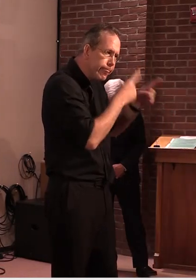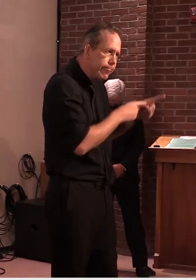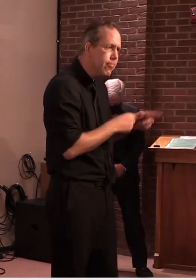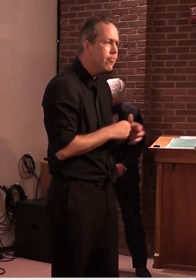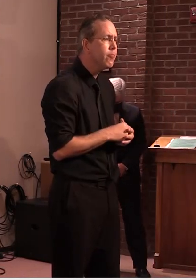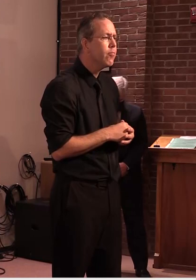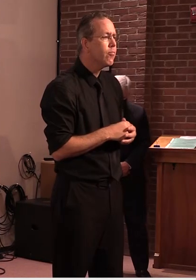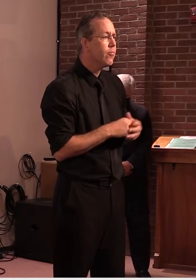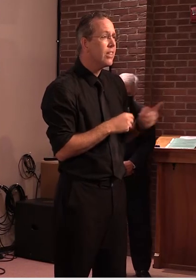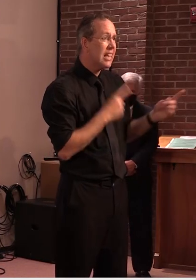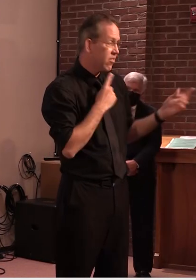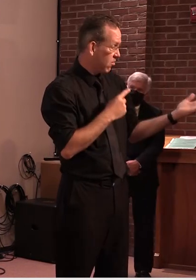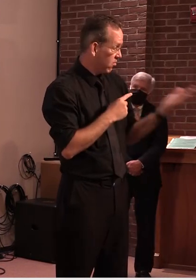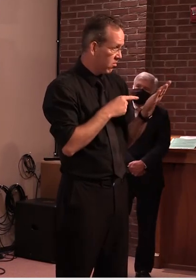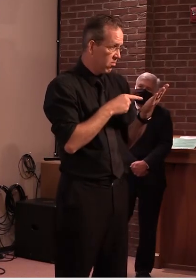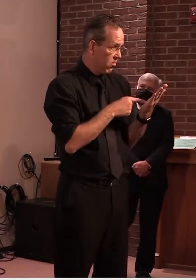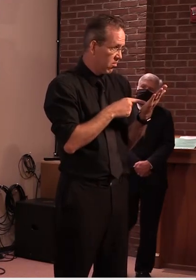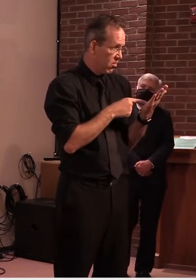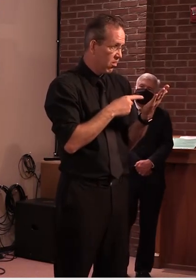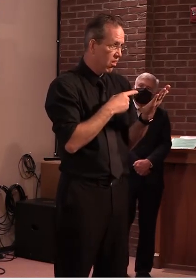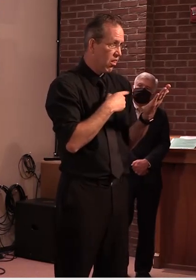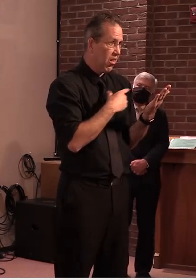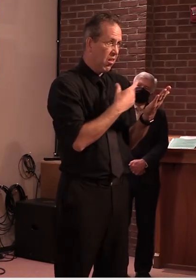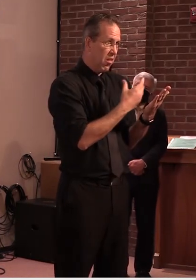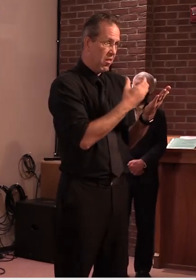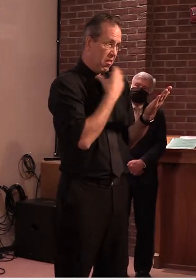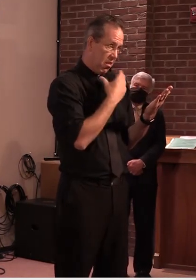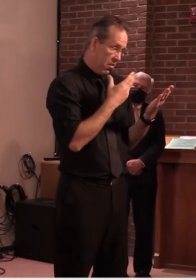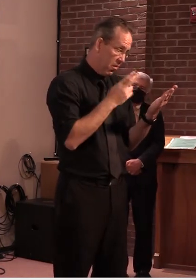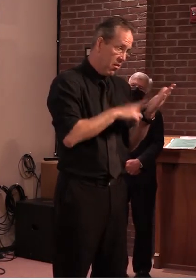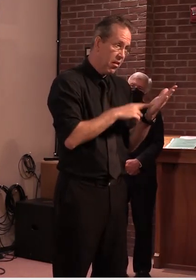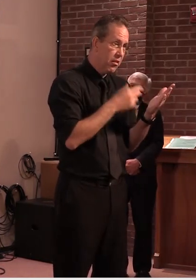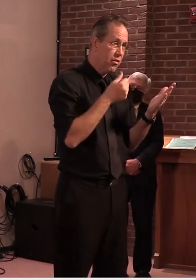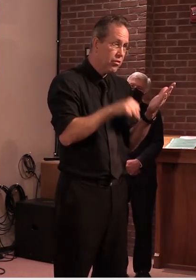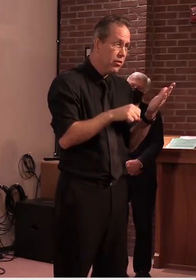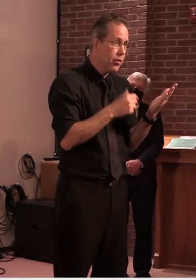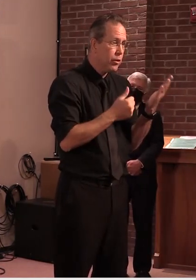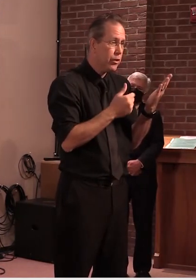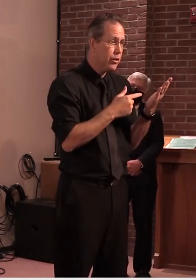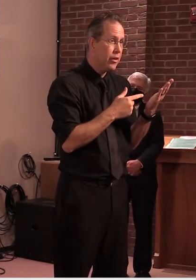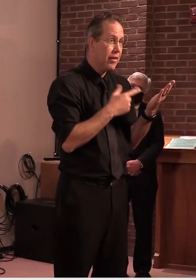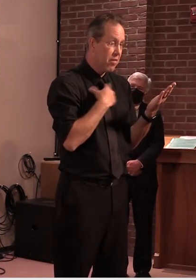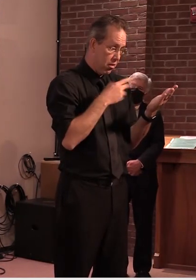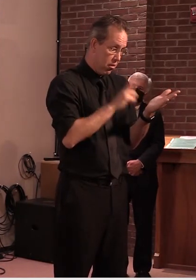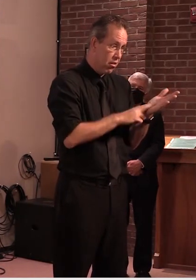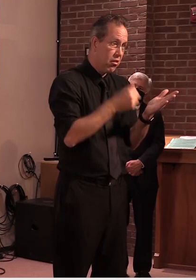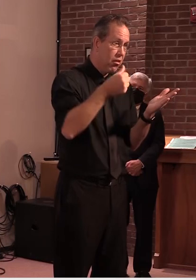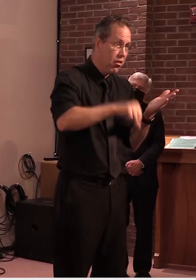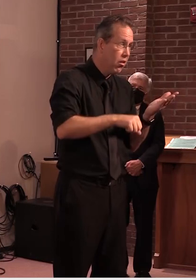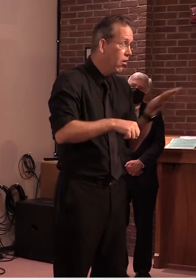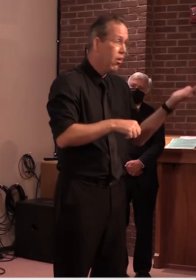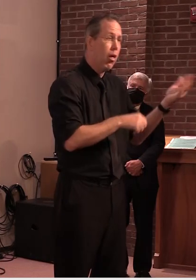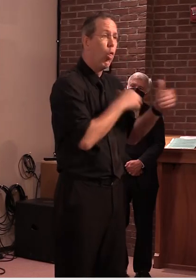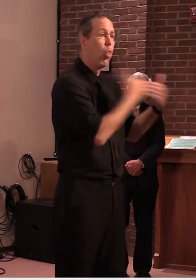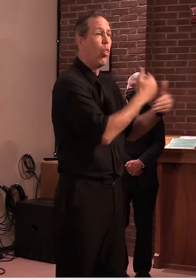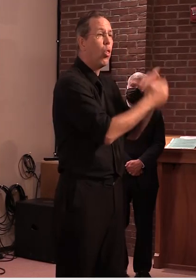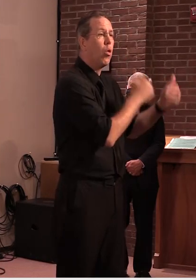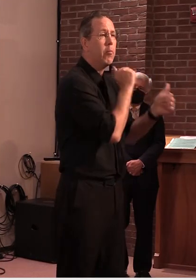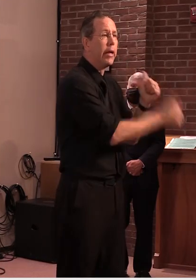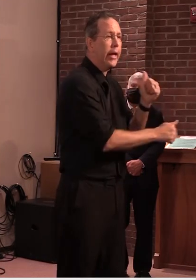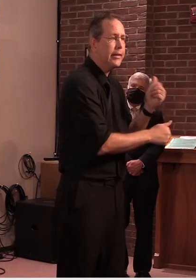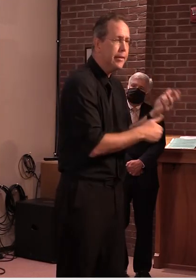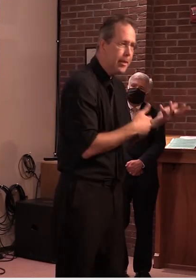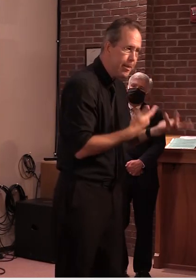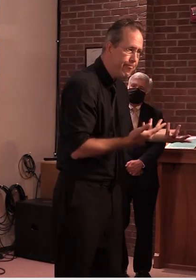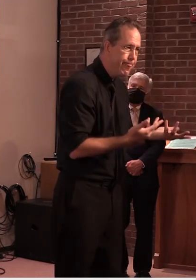necessary whether it could be sustained or not it would depend obviously on the votes so um you know you probably know as better as well as i